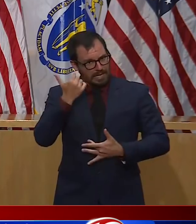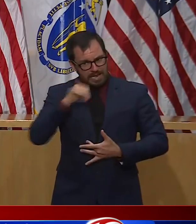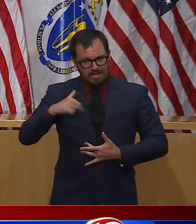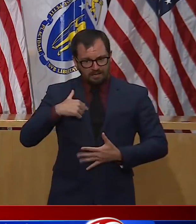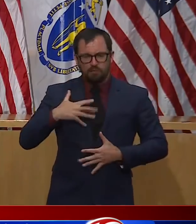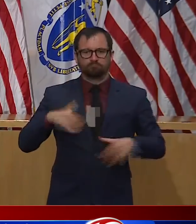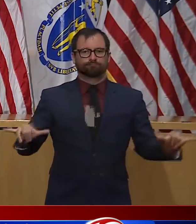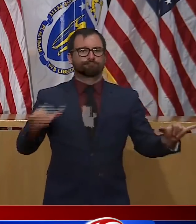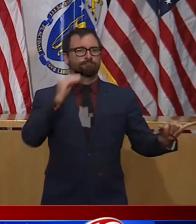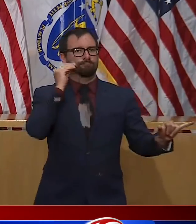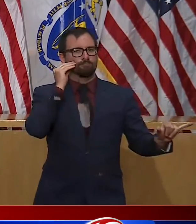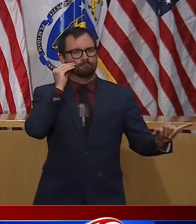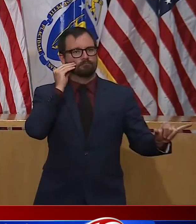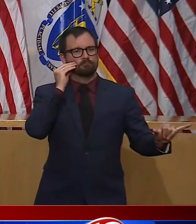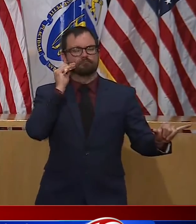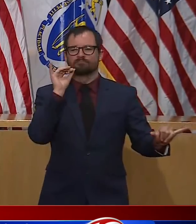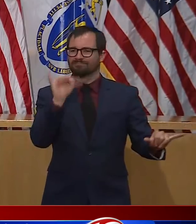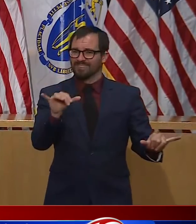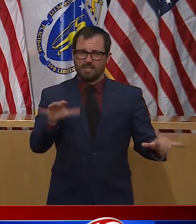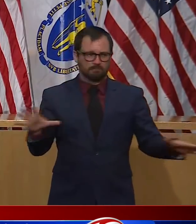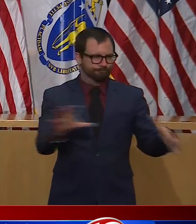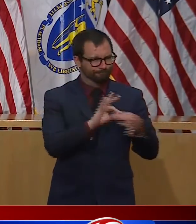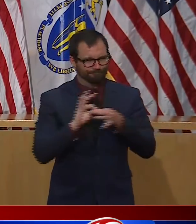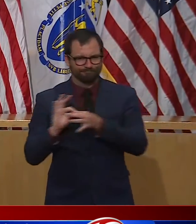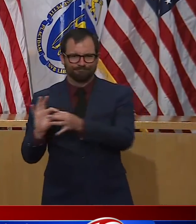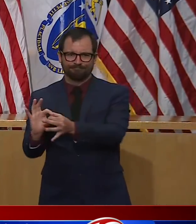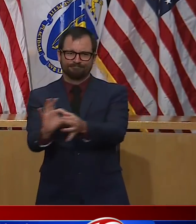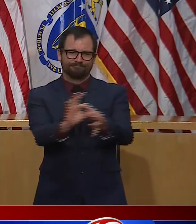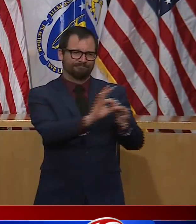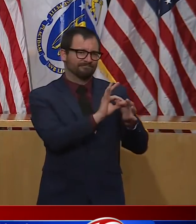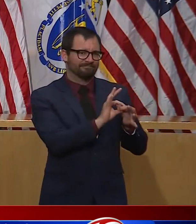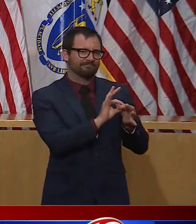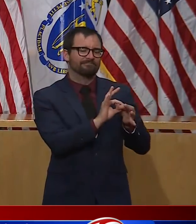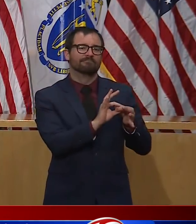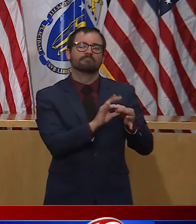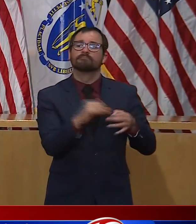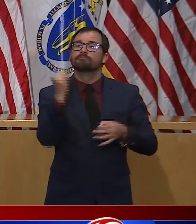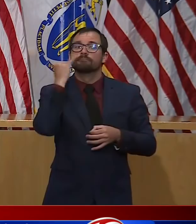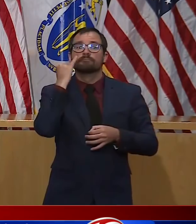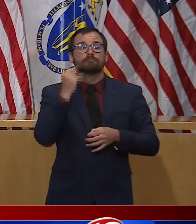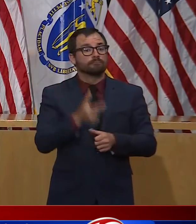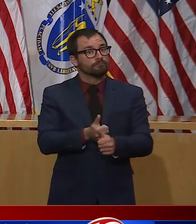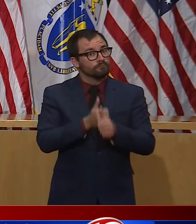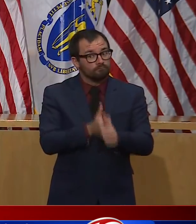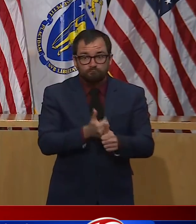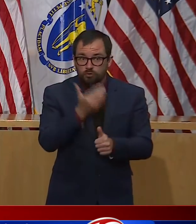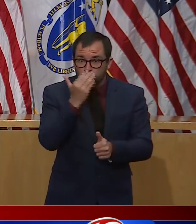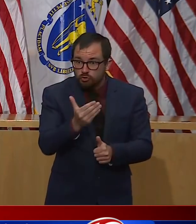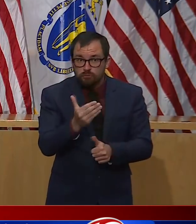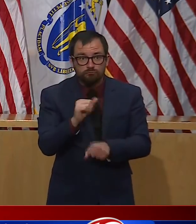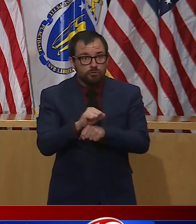everyone does these things will determine how well we move into later phases.